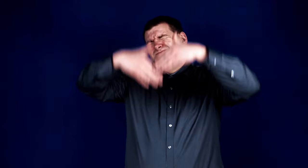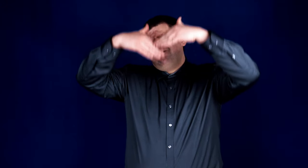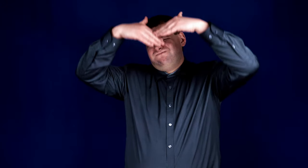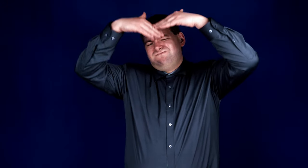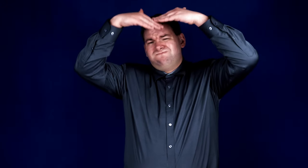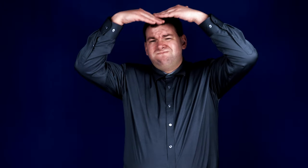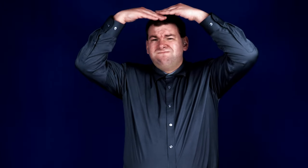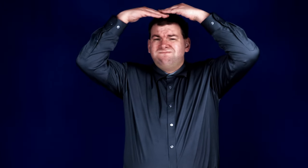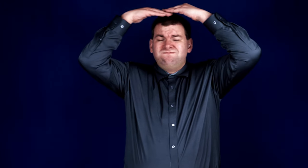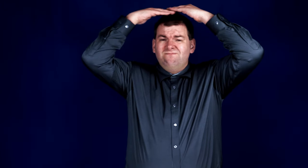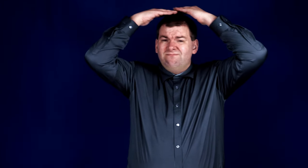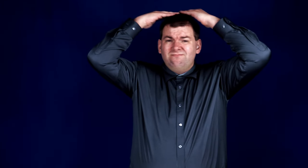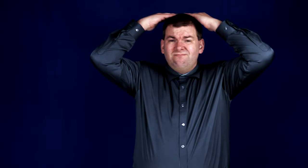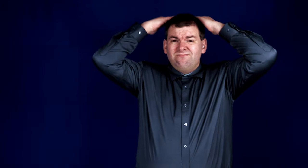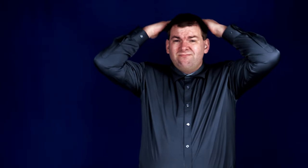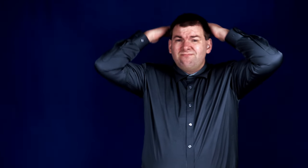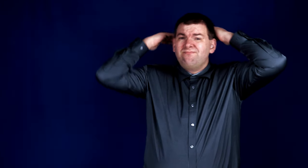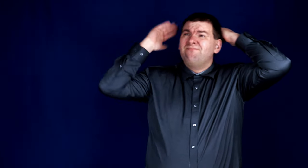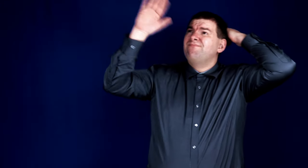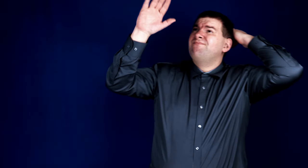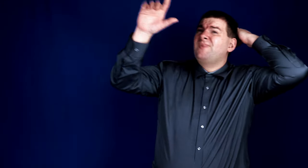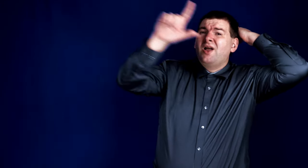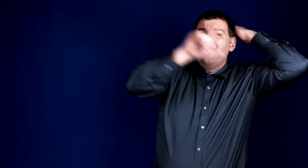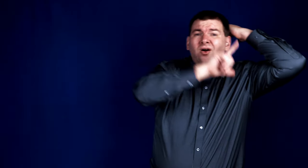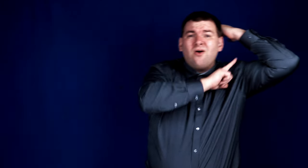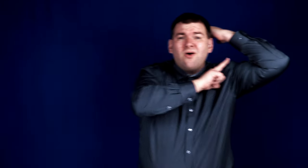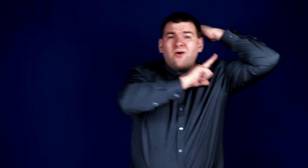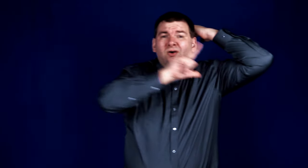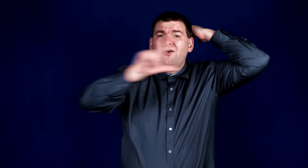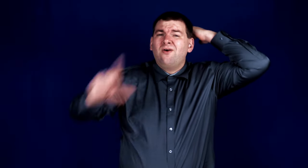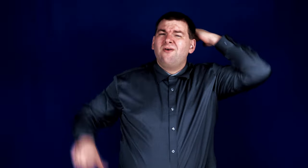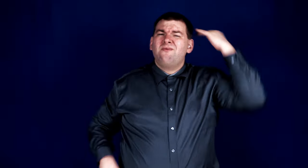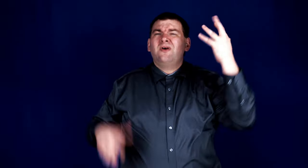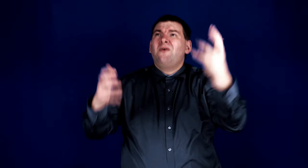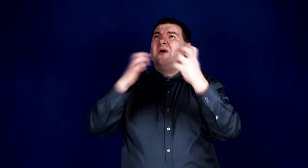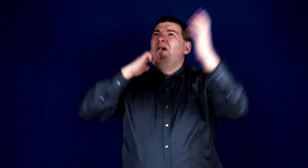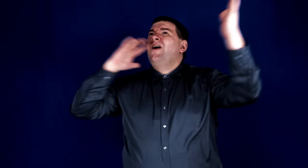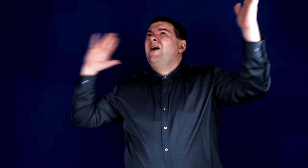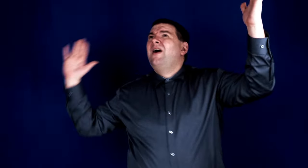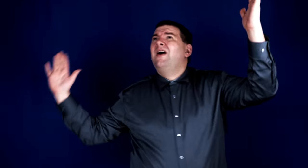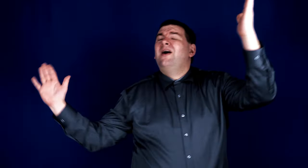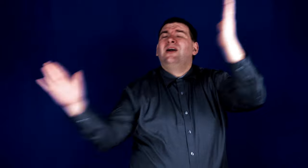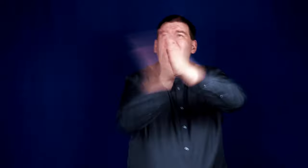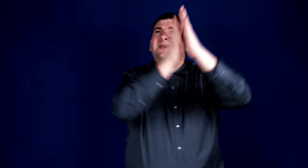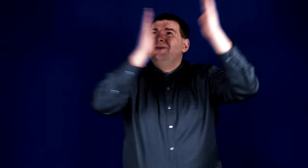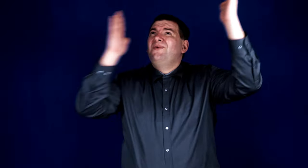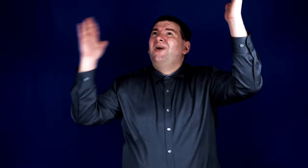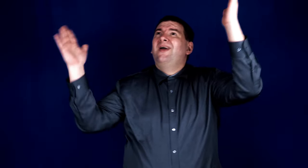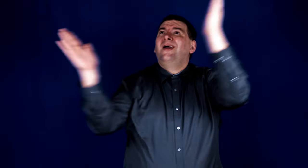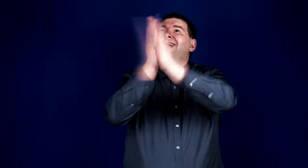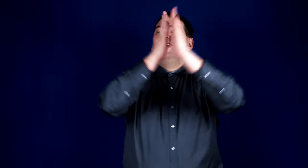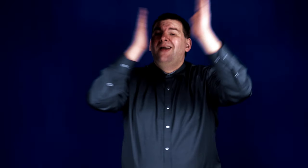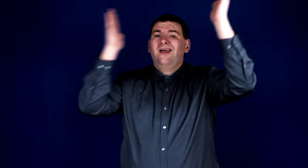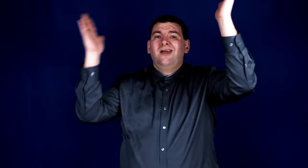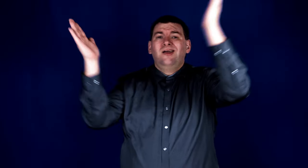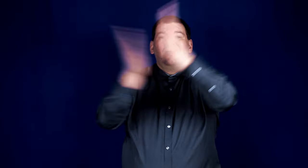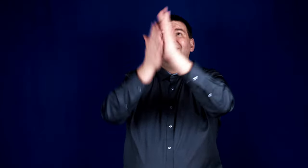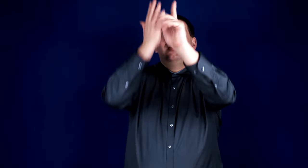Lord, we just want to praise